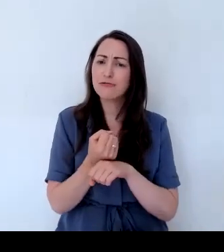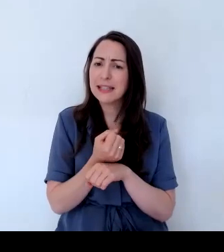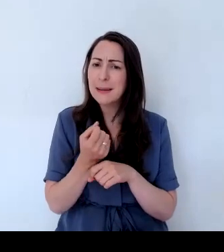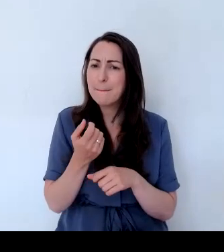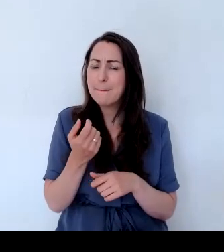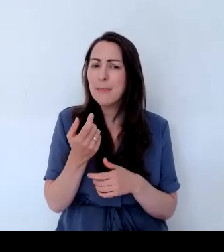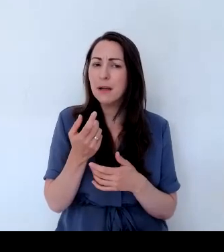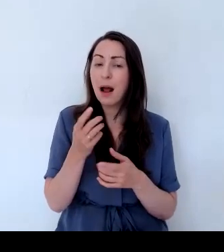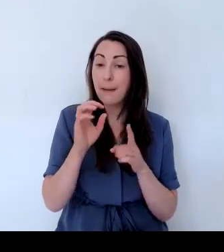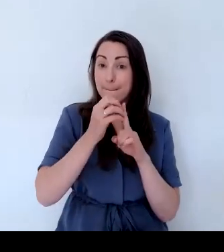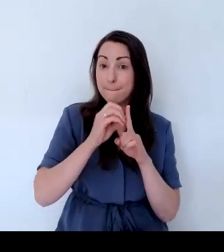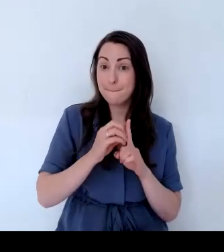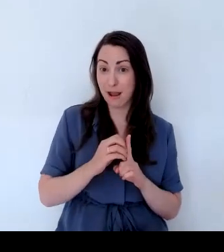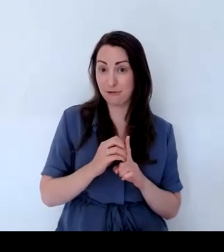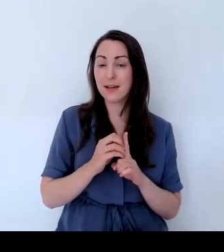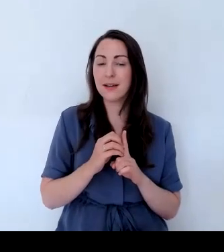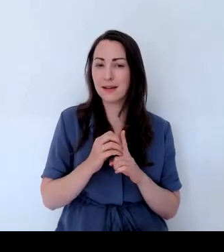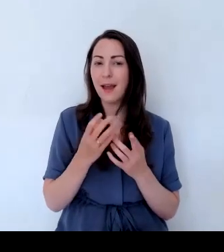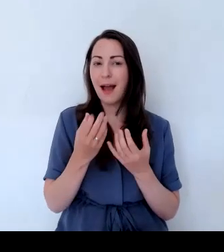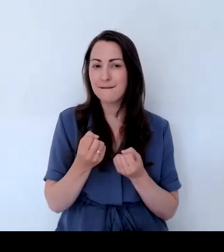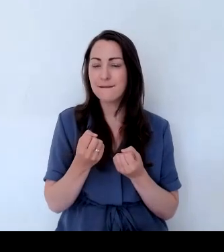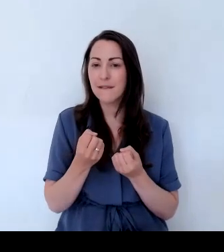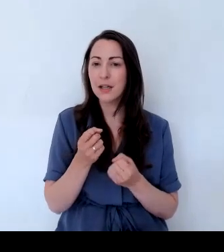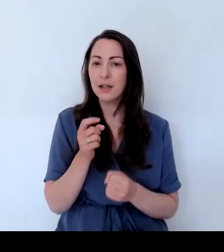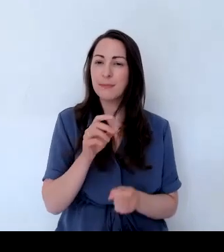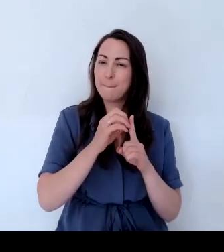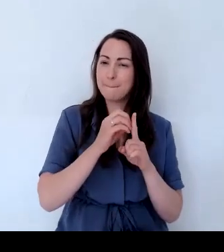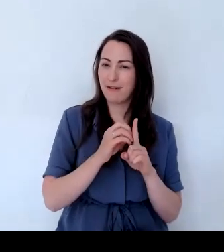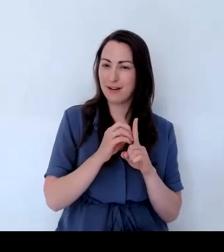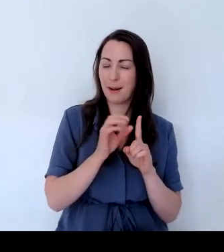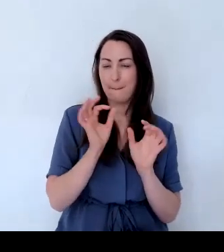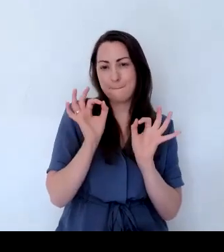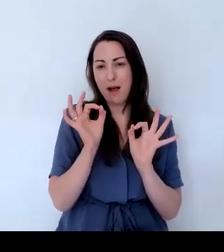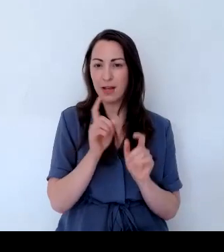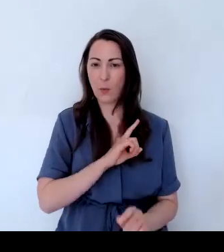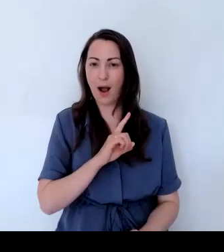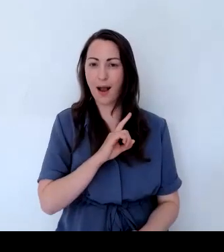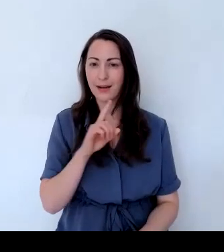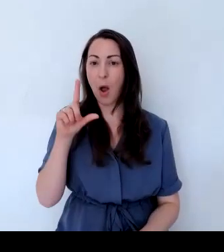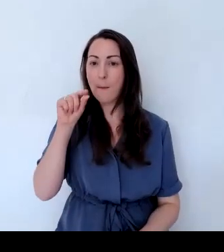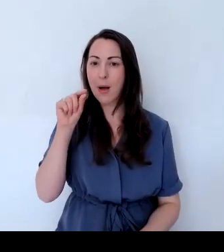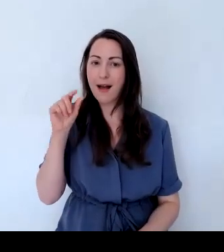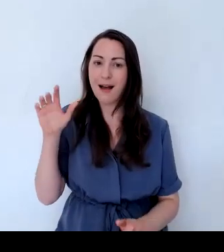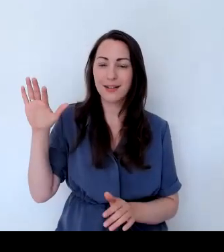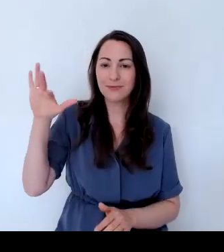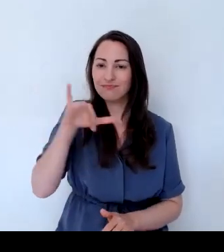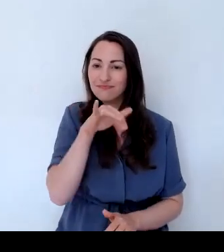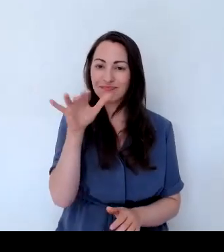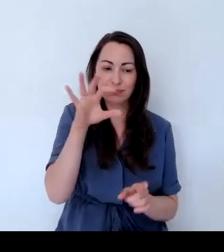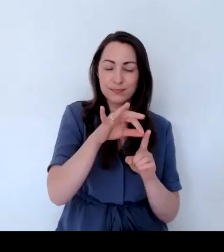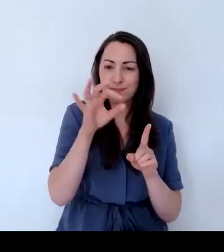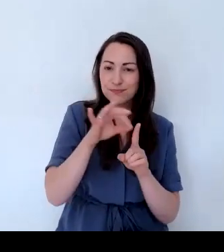good for birds and the flowers are really, really good for the bees. So that's